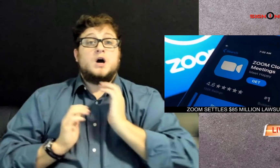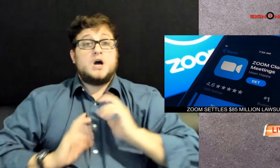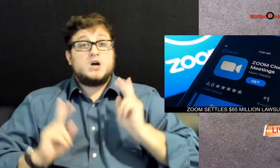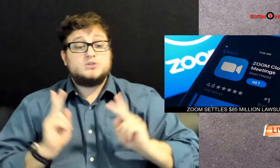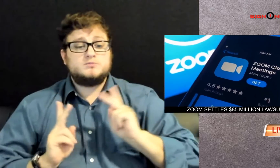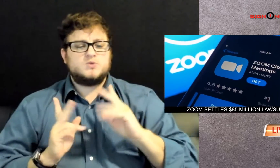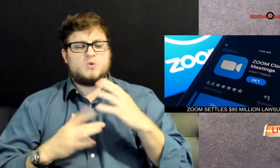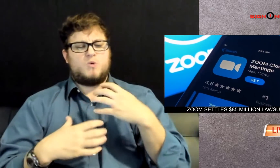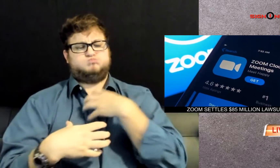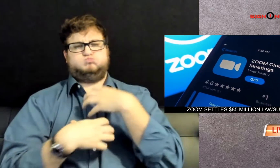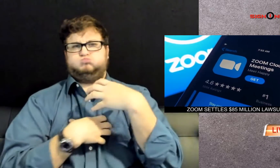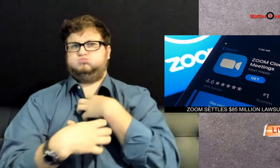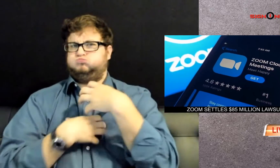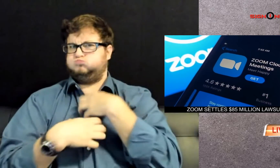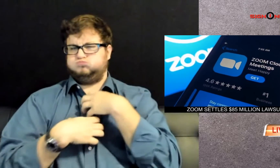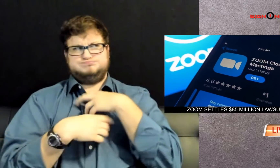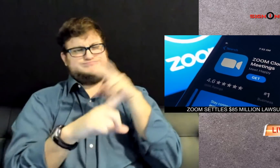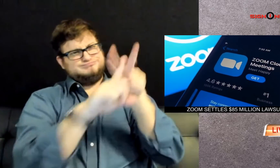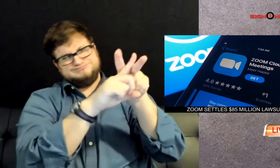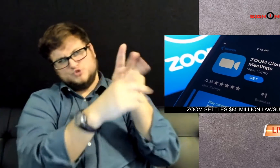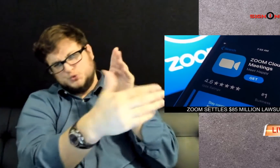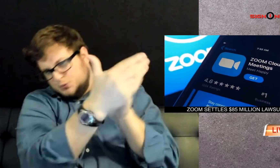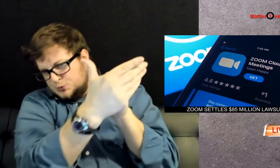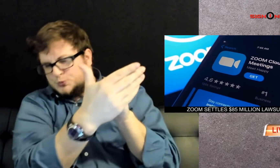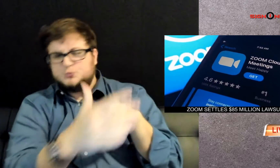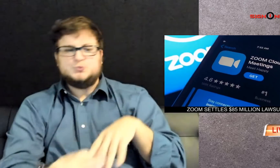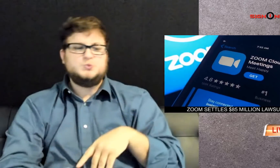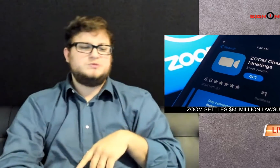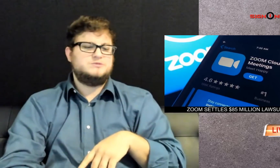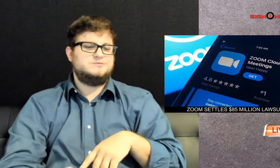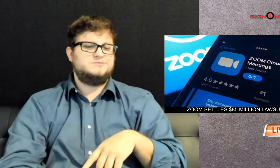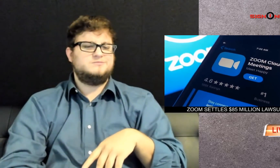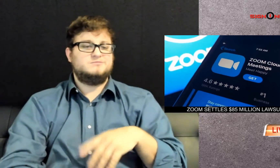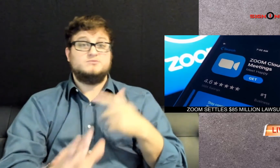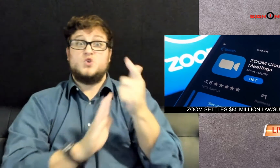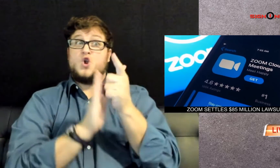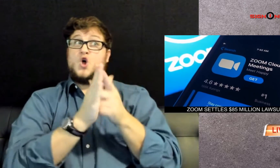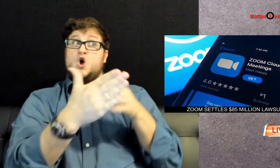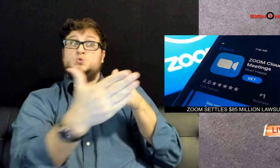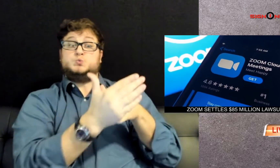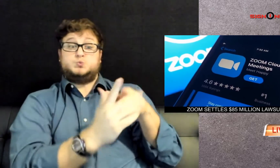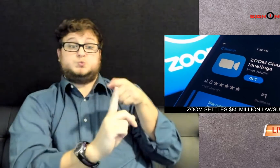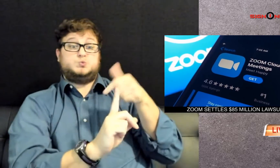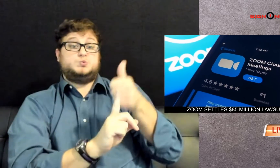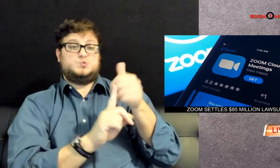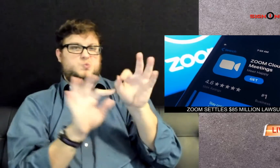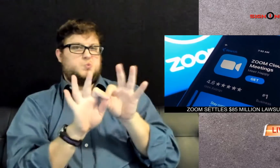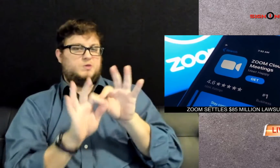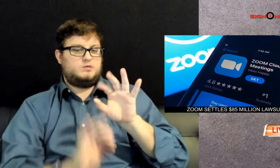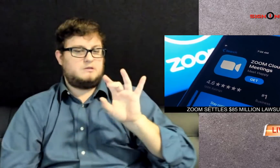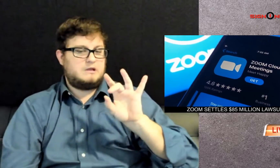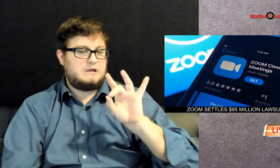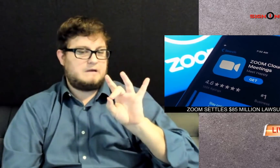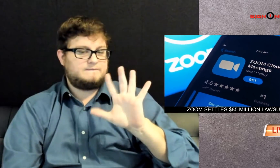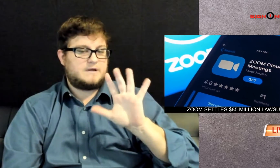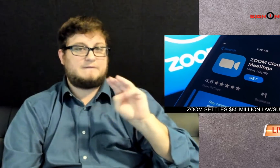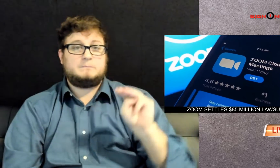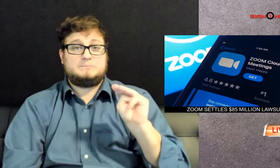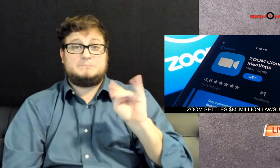Customers complained and filed an $85 million lawsuit.